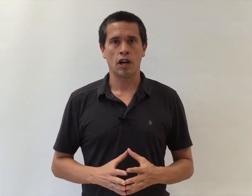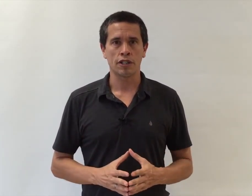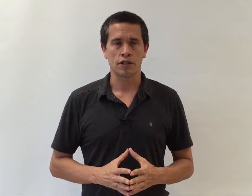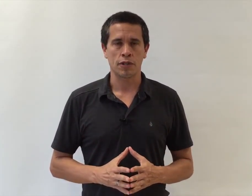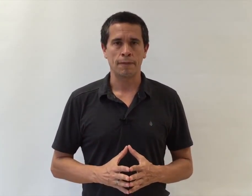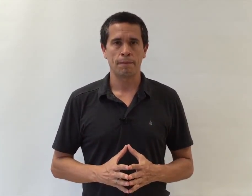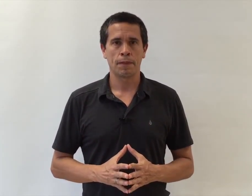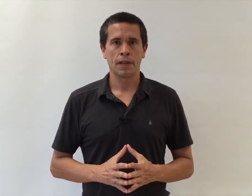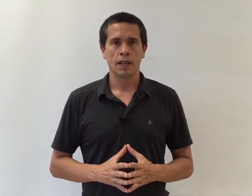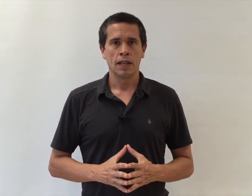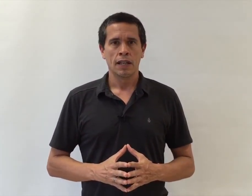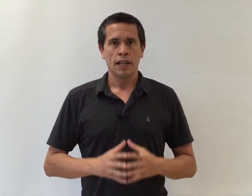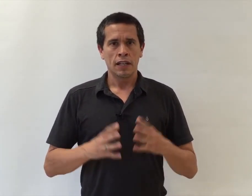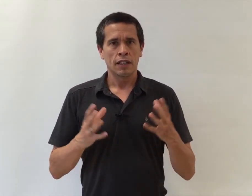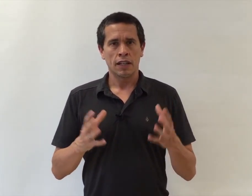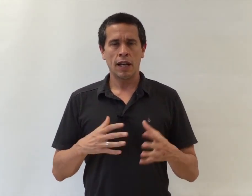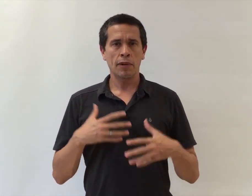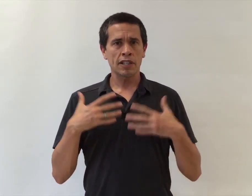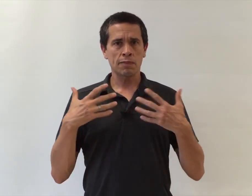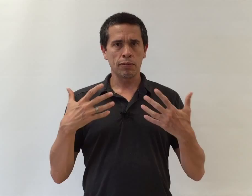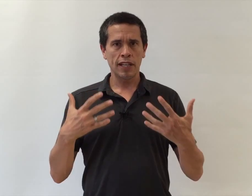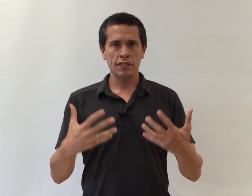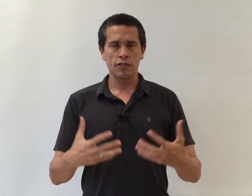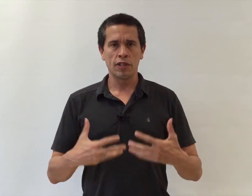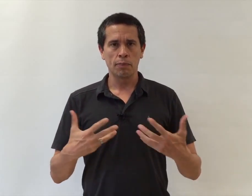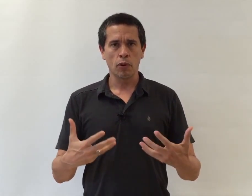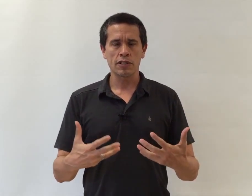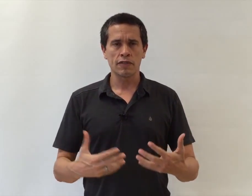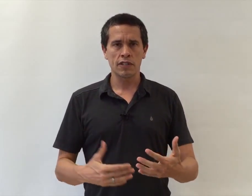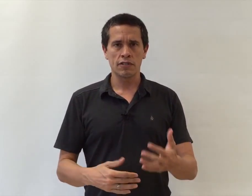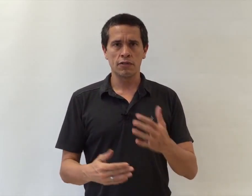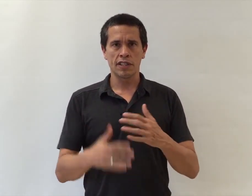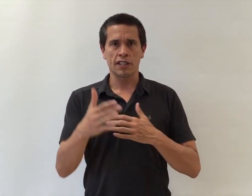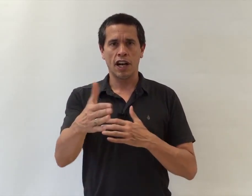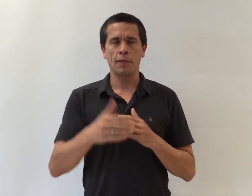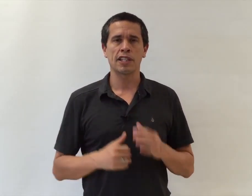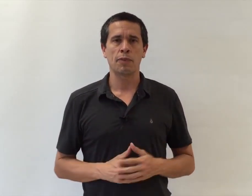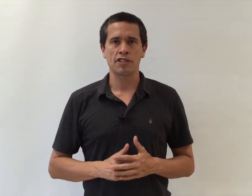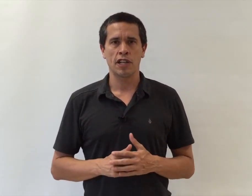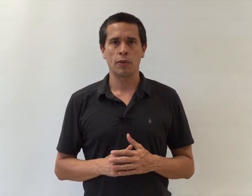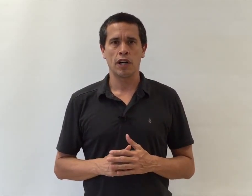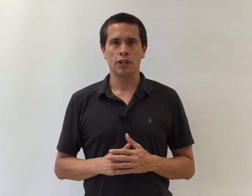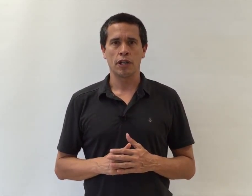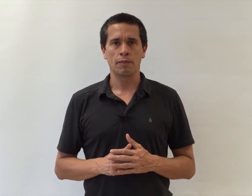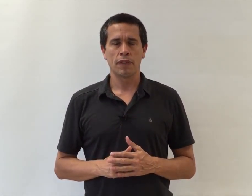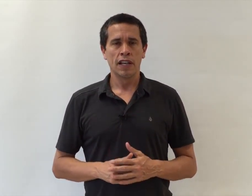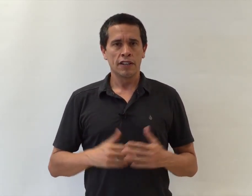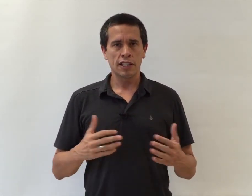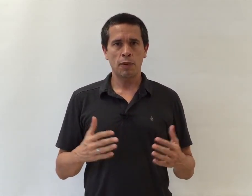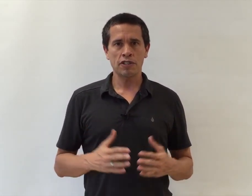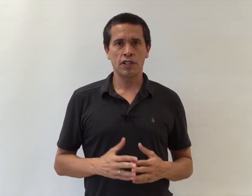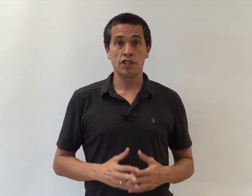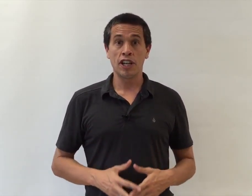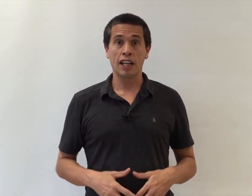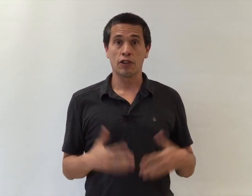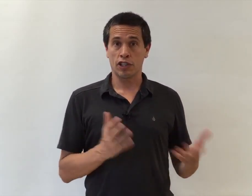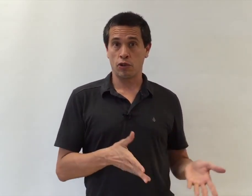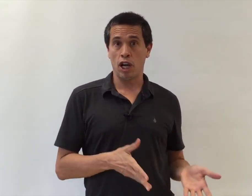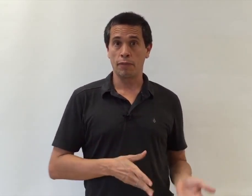artistry. And I'm going to explain to you the importance of this using a common expression that we all know. The expression is, you've got to learn to crawl